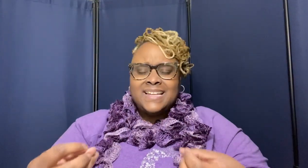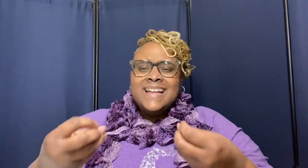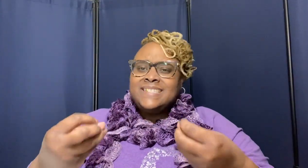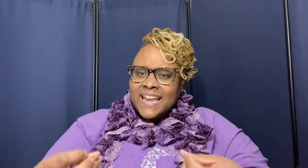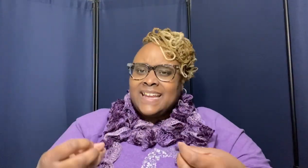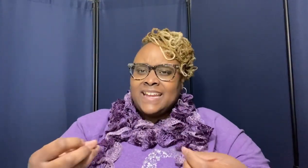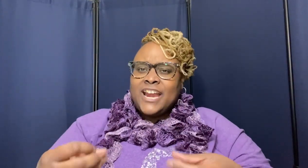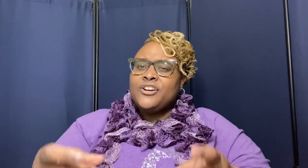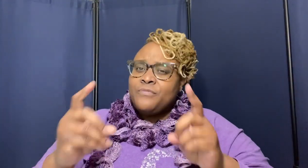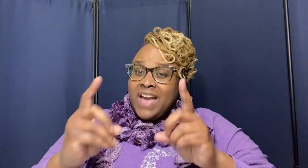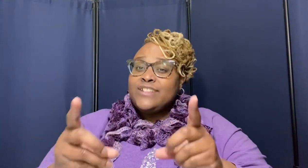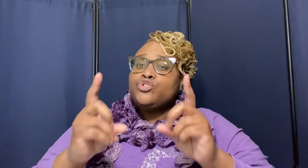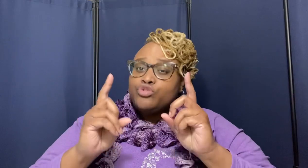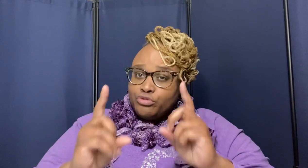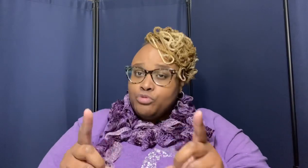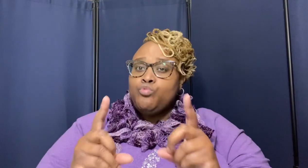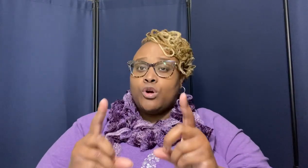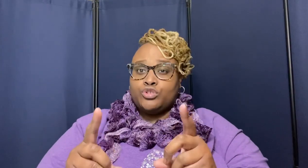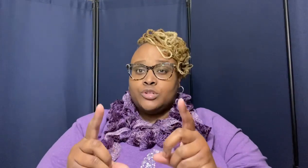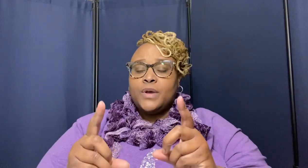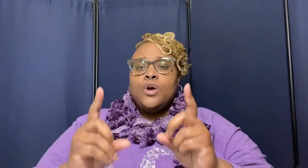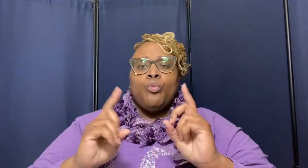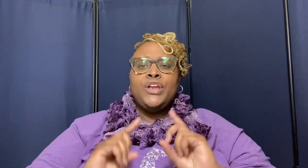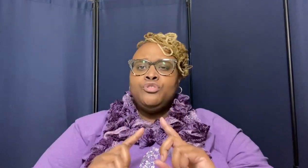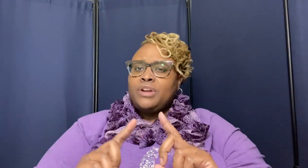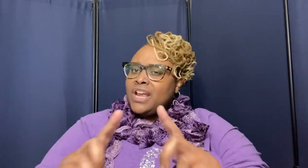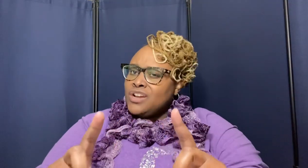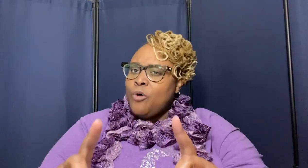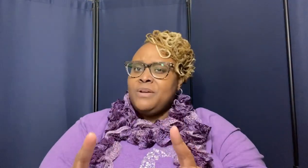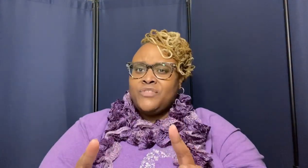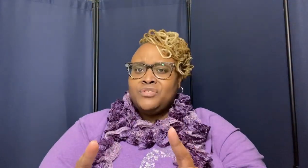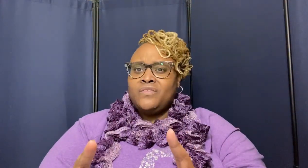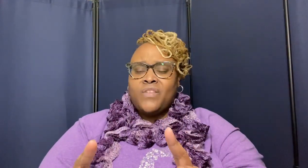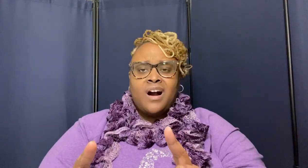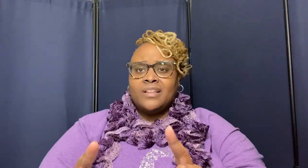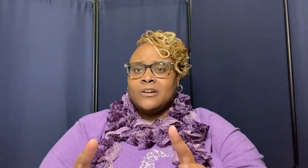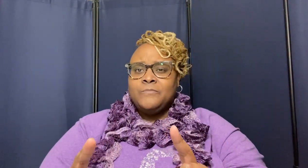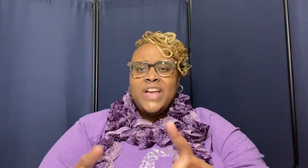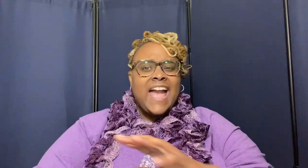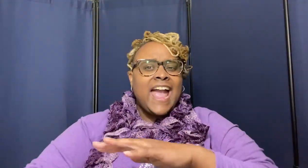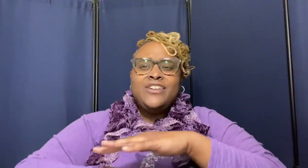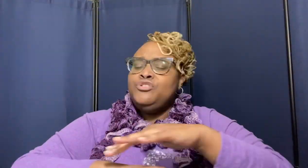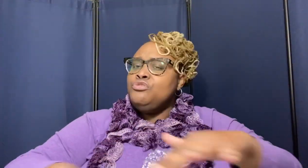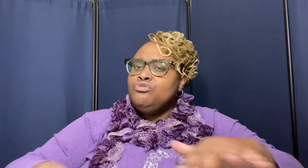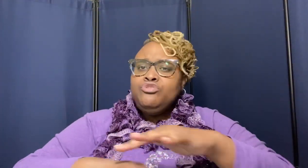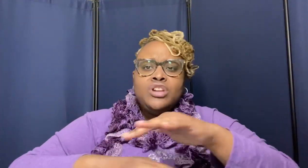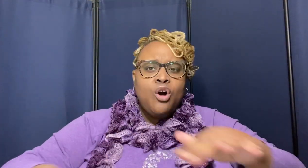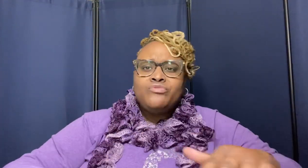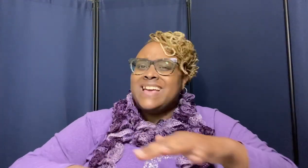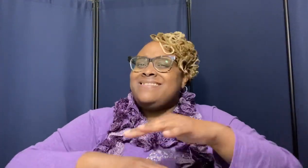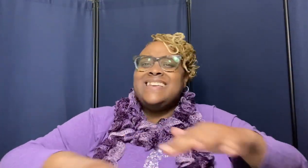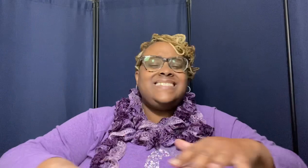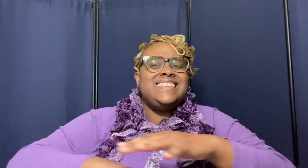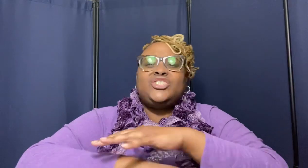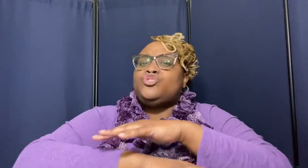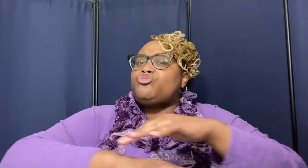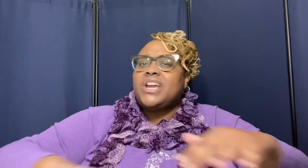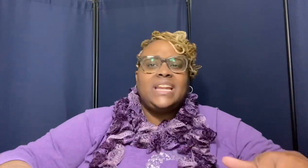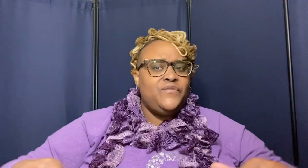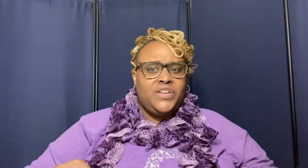taken care of that's true worship when you can go before the father and you know that this is strictly for